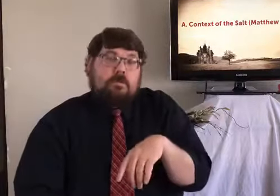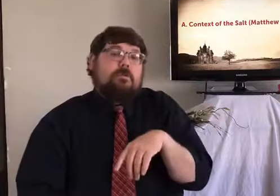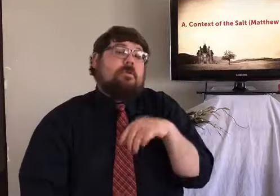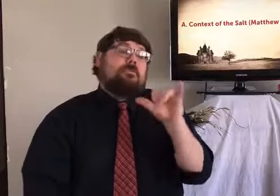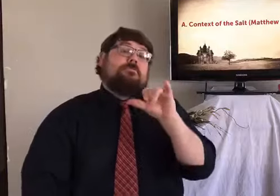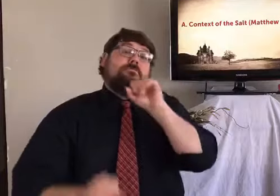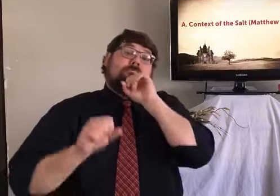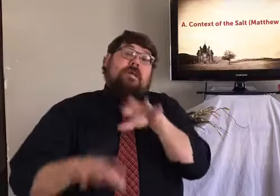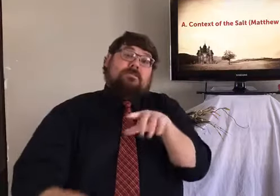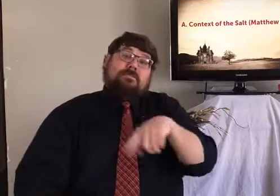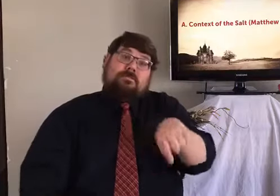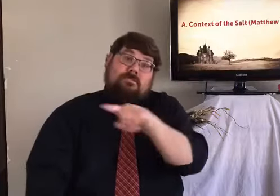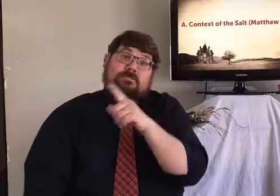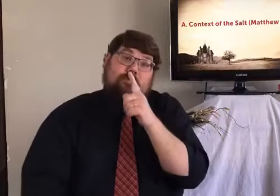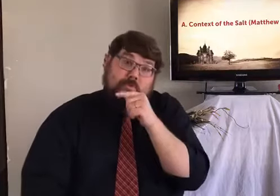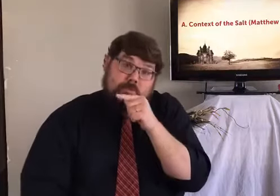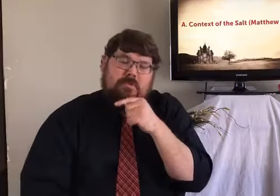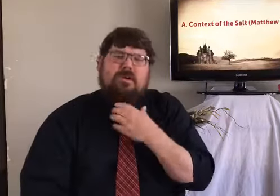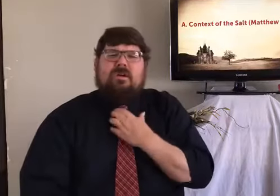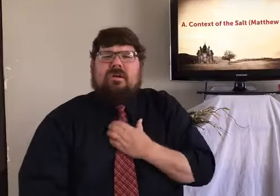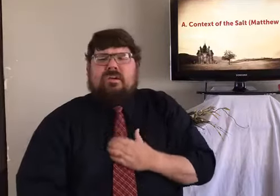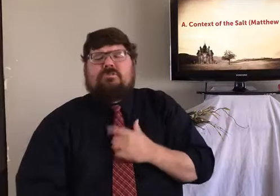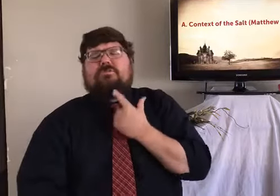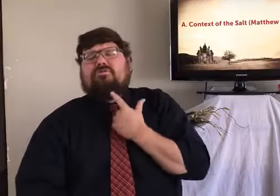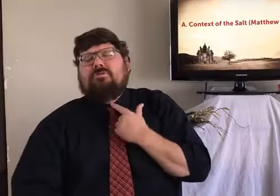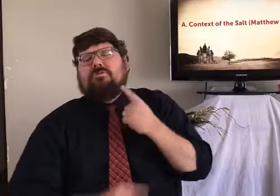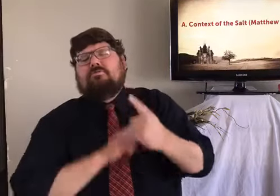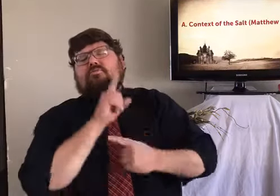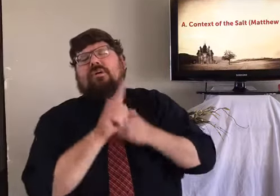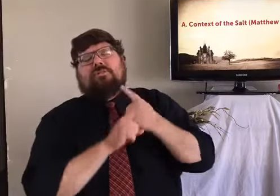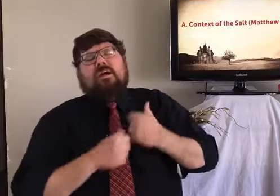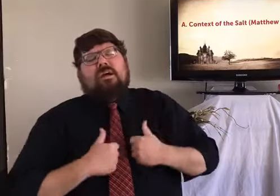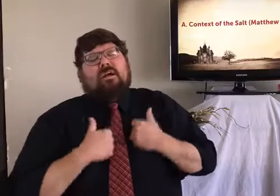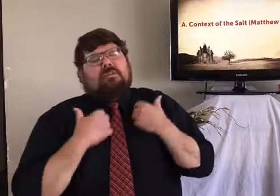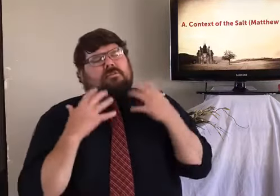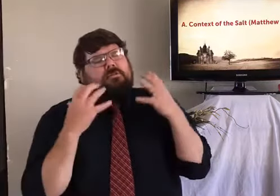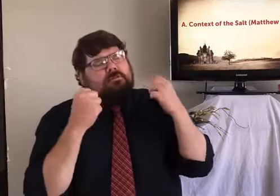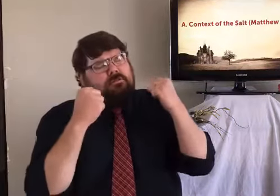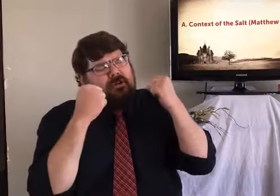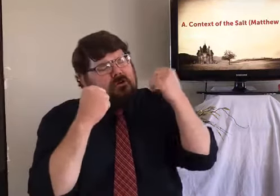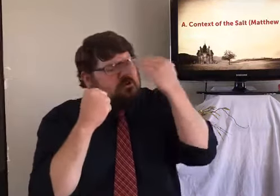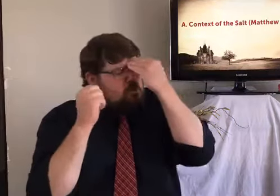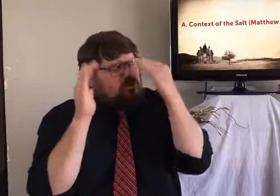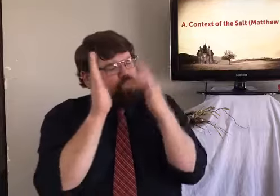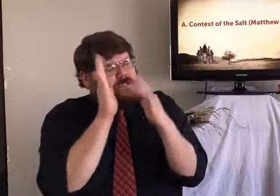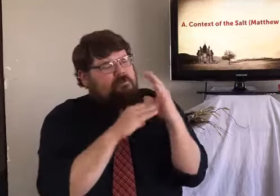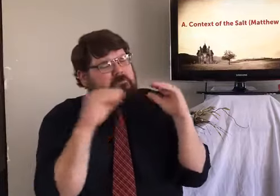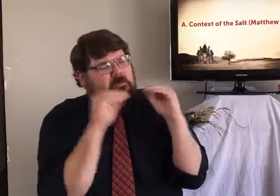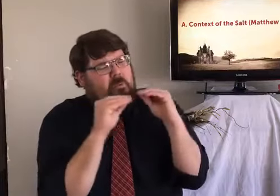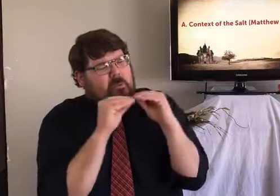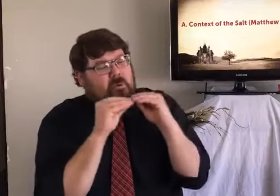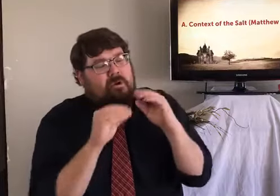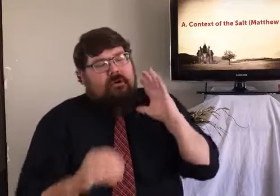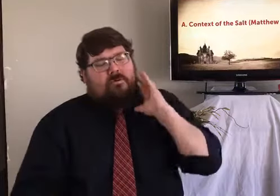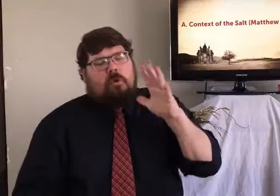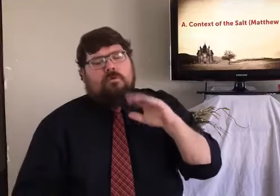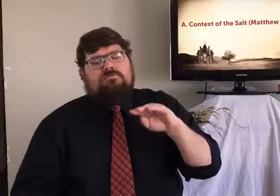submit, and they can't get along without Christ, and blessed are those who hunger and thirst for righteousness, those who